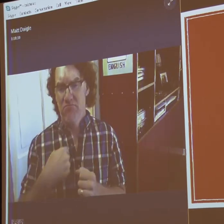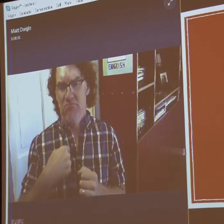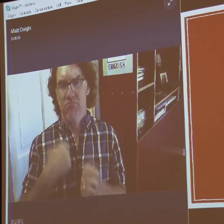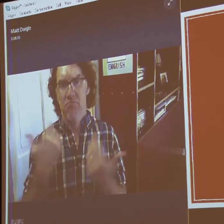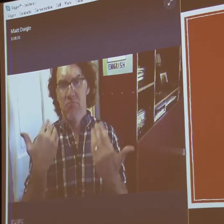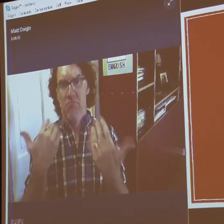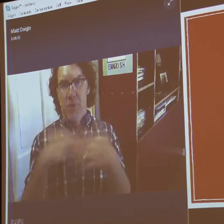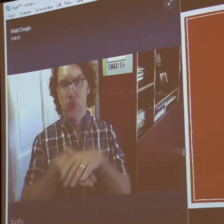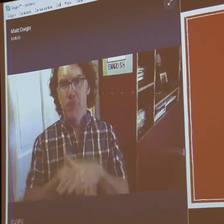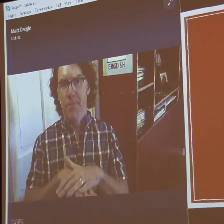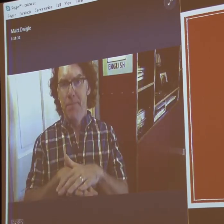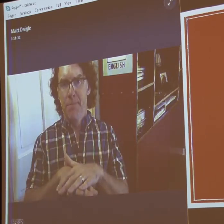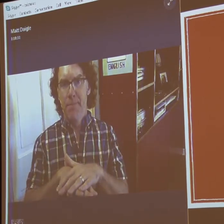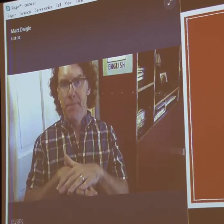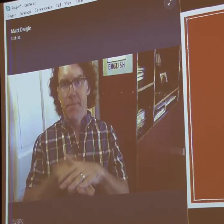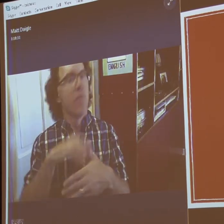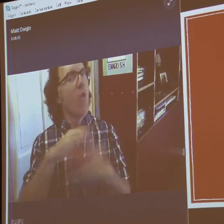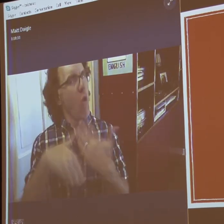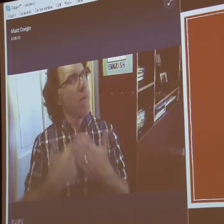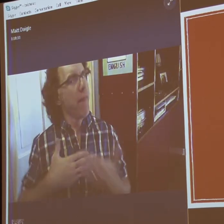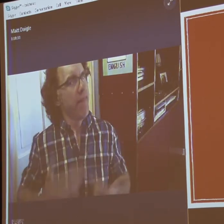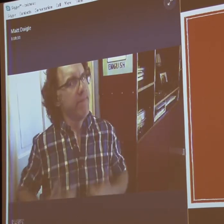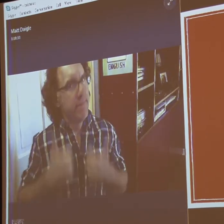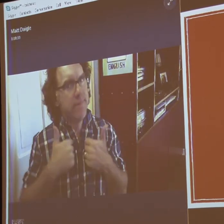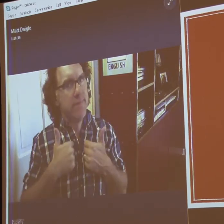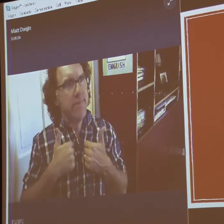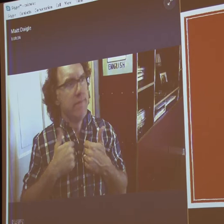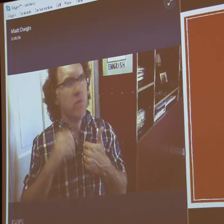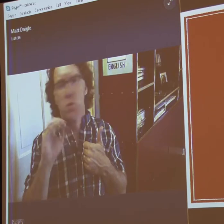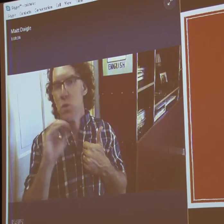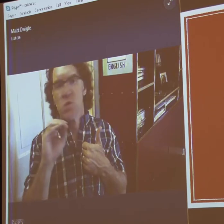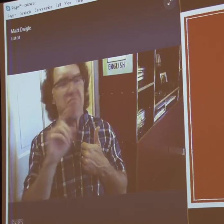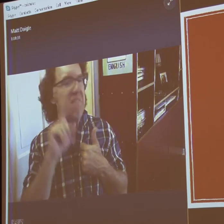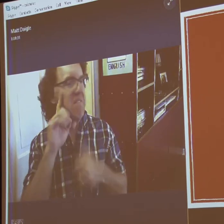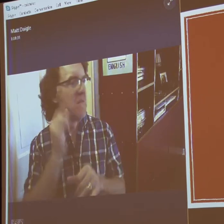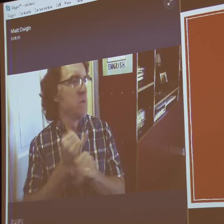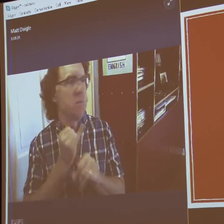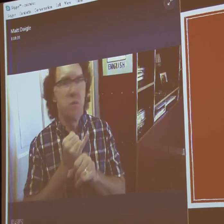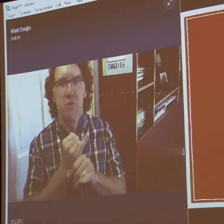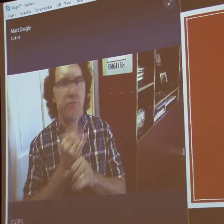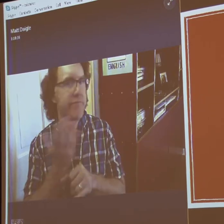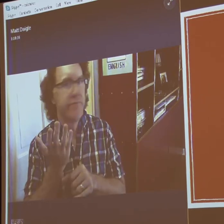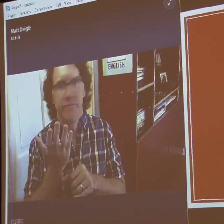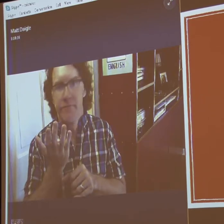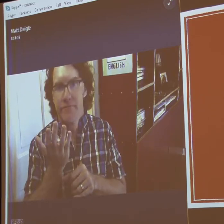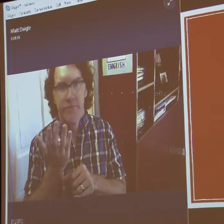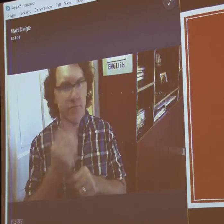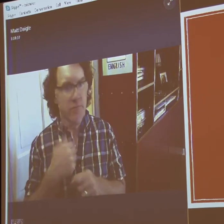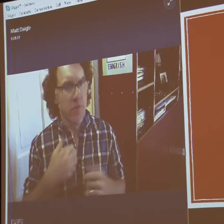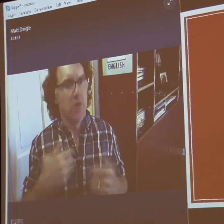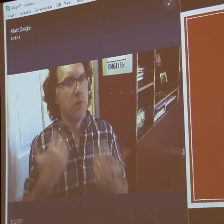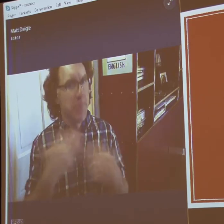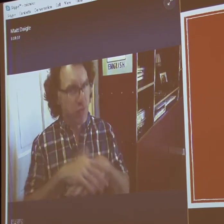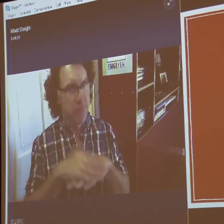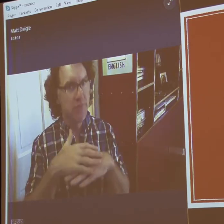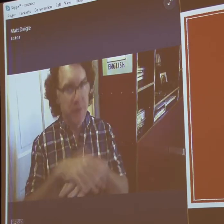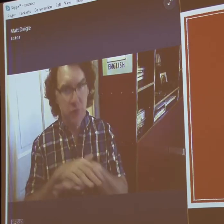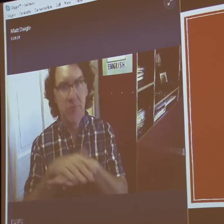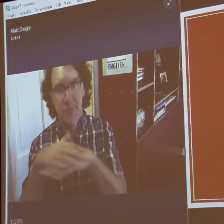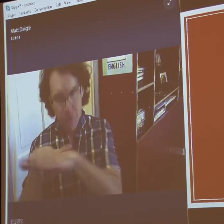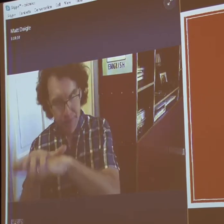actual deaf programs on the East Coast. And I was mainstream. I was mainstreamed all my life. I never attended a school for the deaf group.